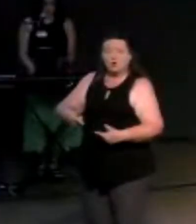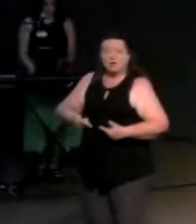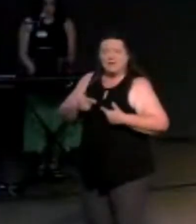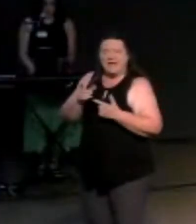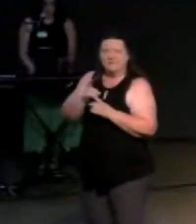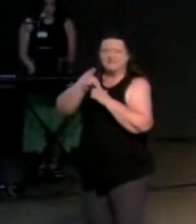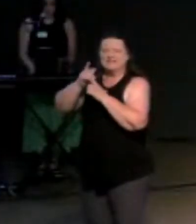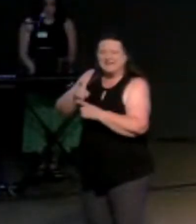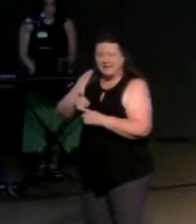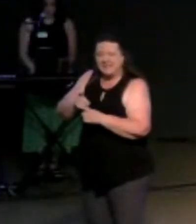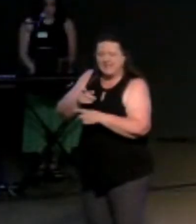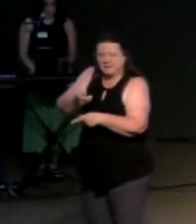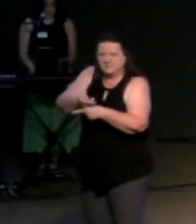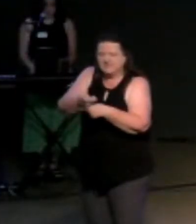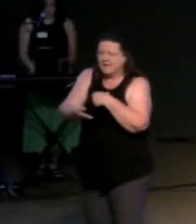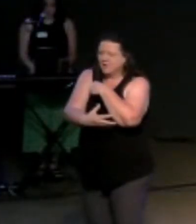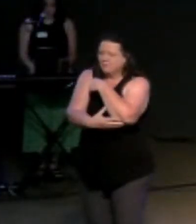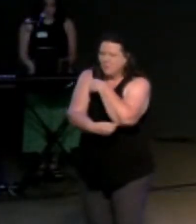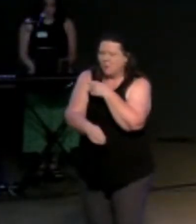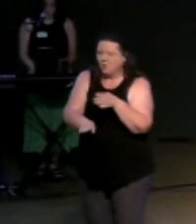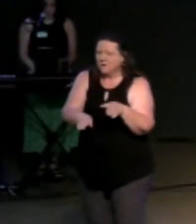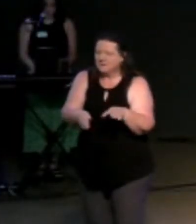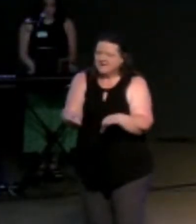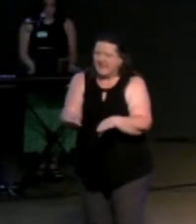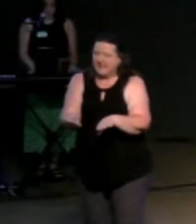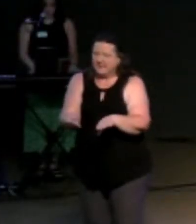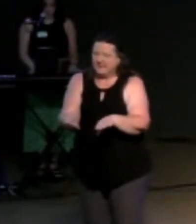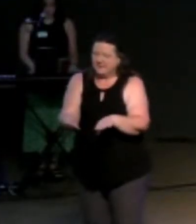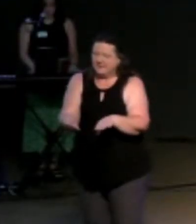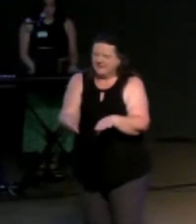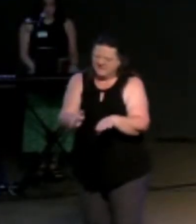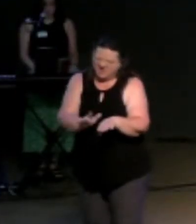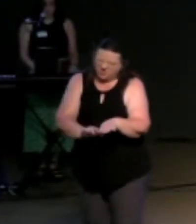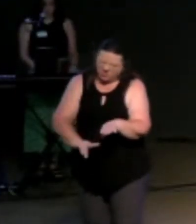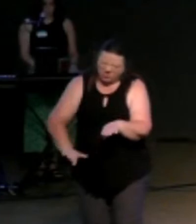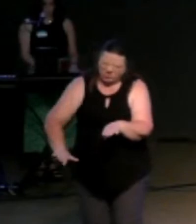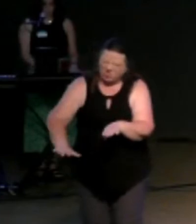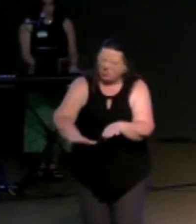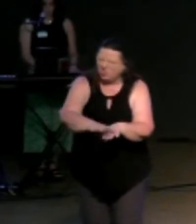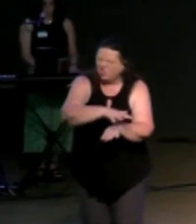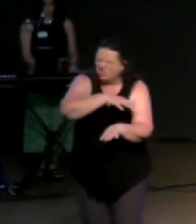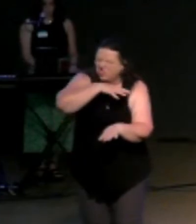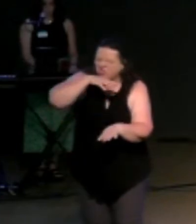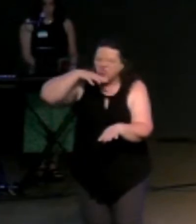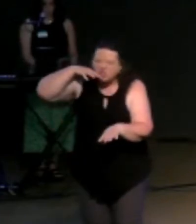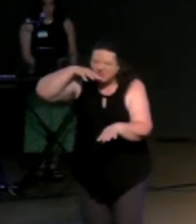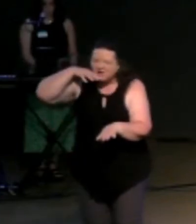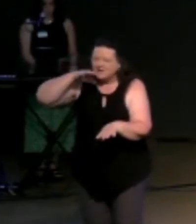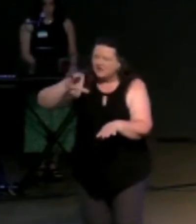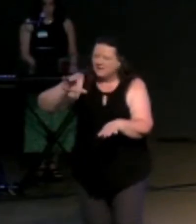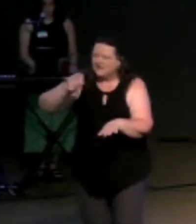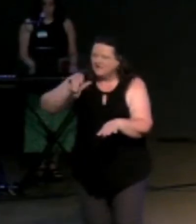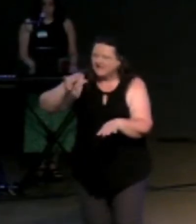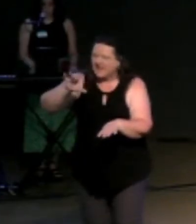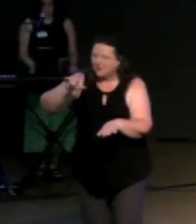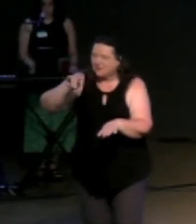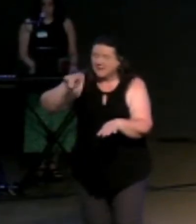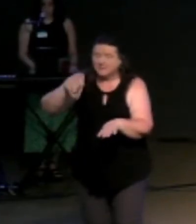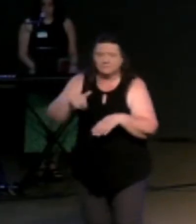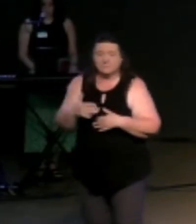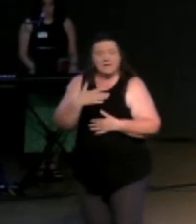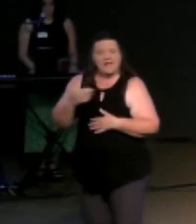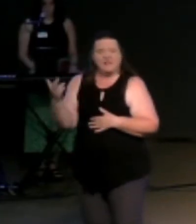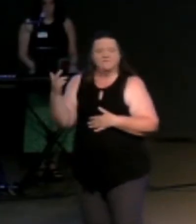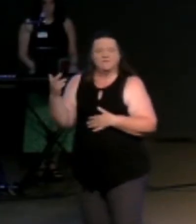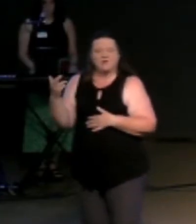destitute and the dying in the slums of calcutta had an opportunity a dear friend missionary one you know